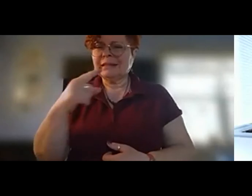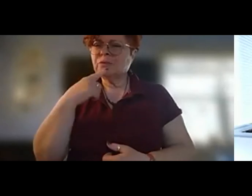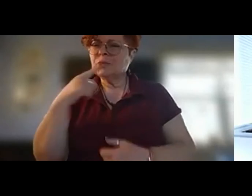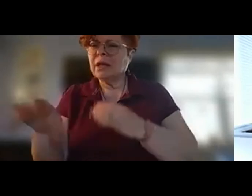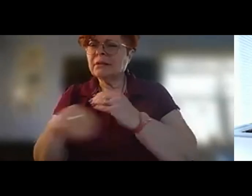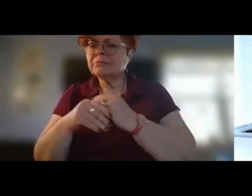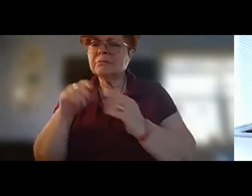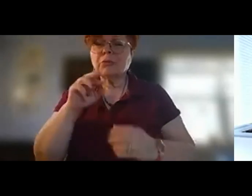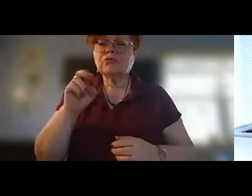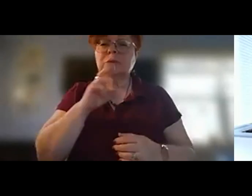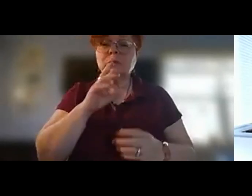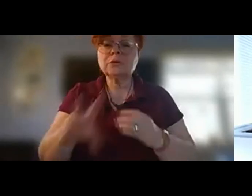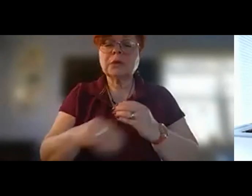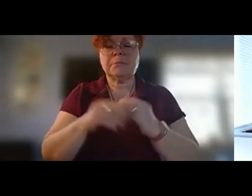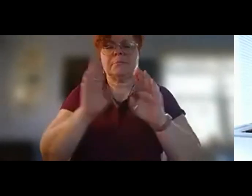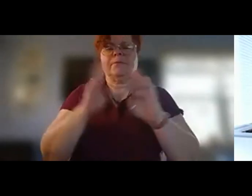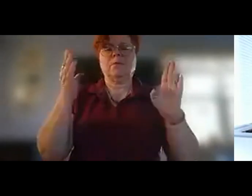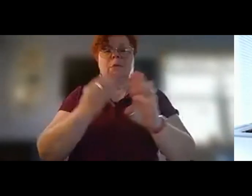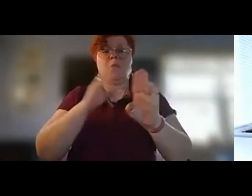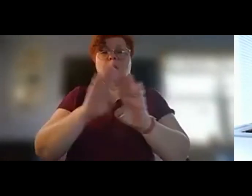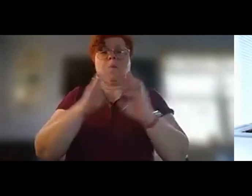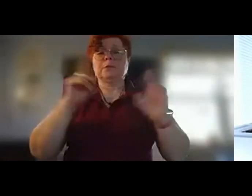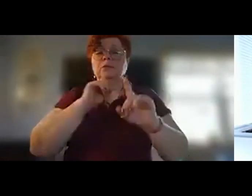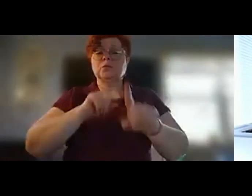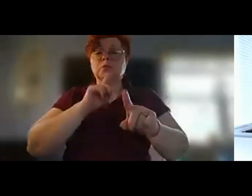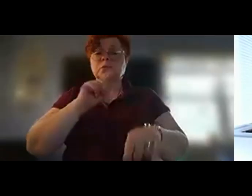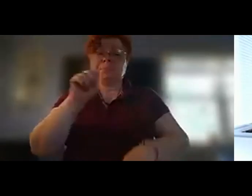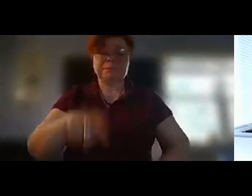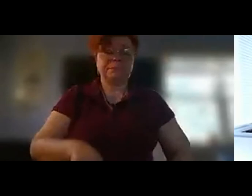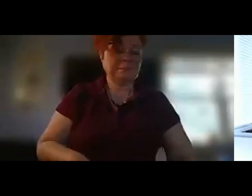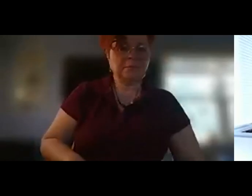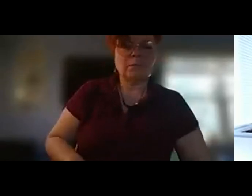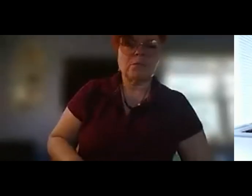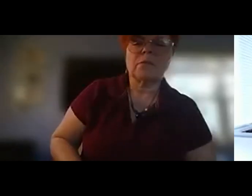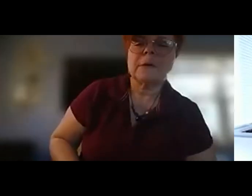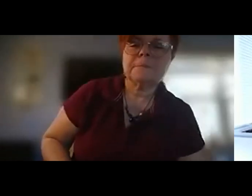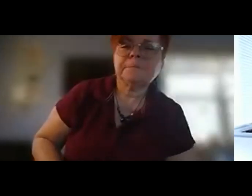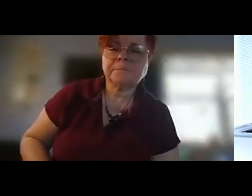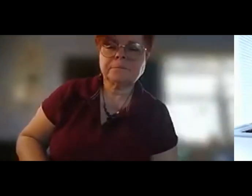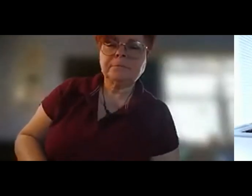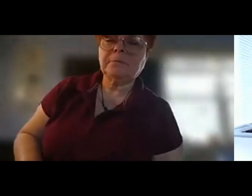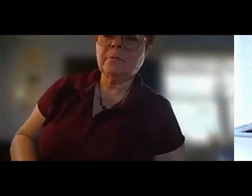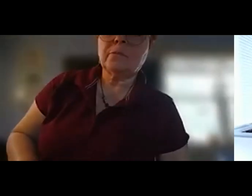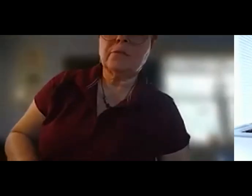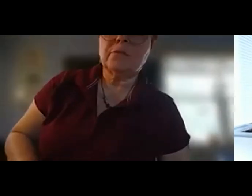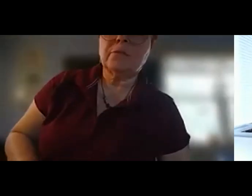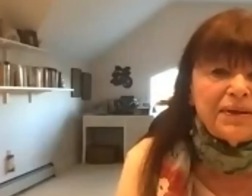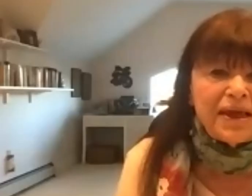before we open things up well i'd just like to thank the readers the poets and thank